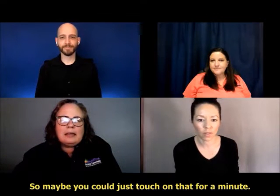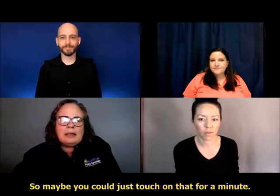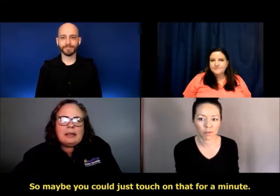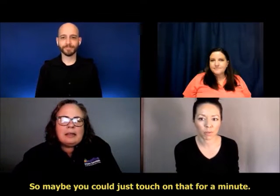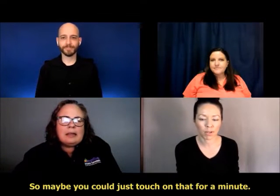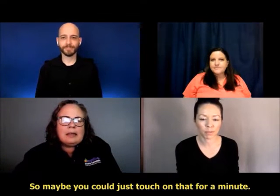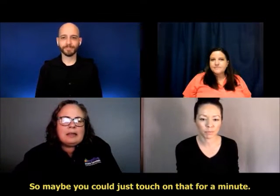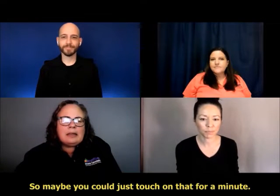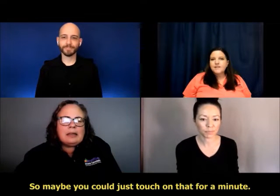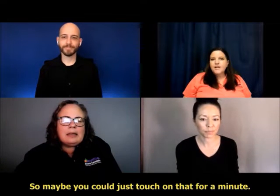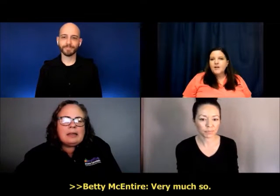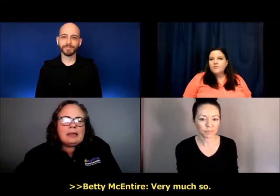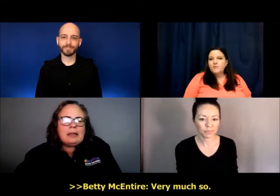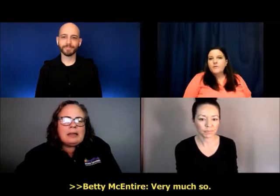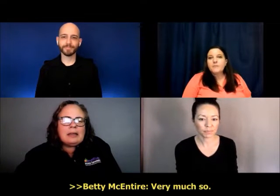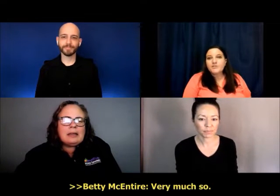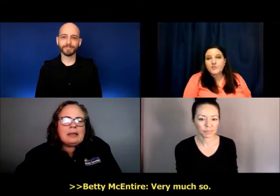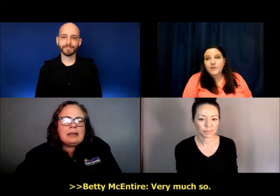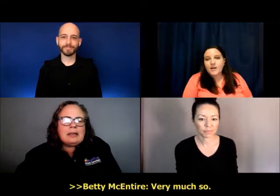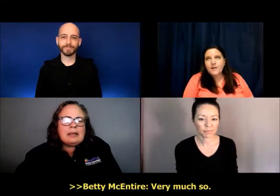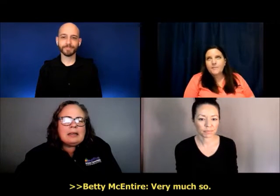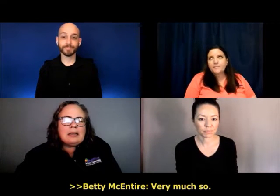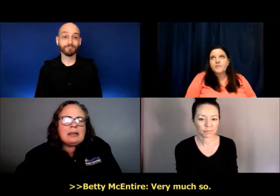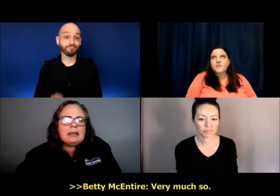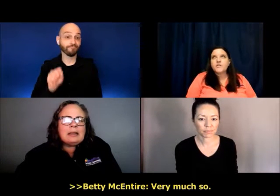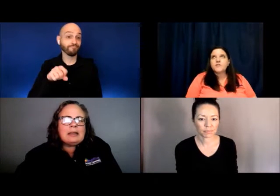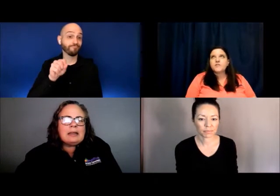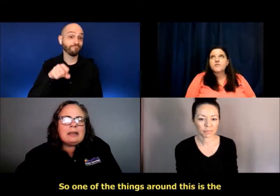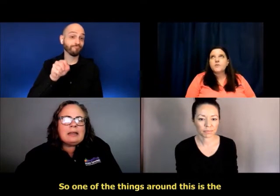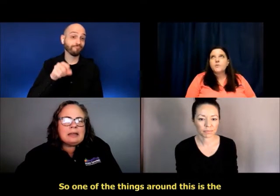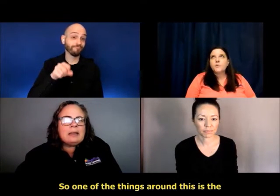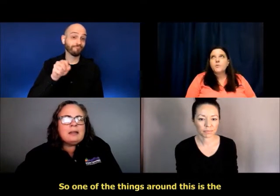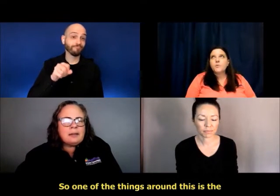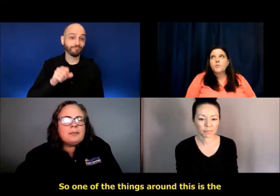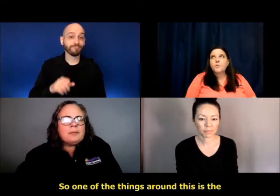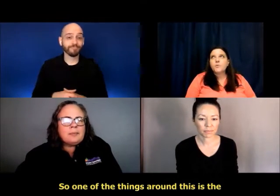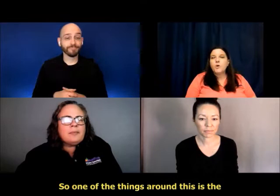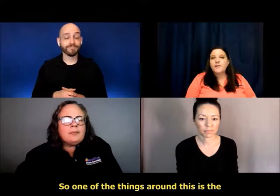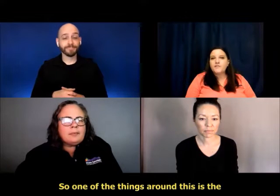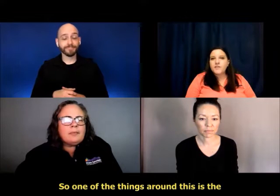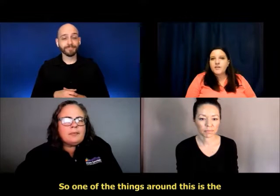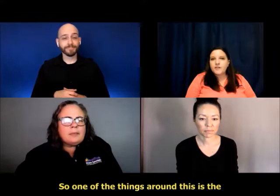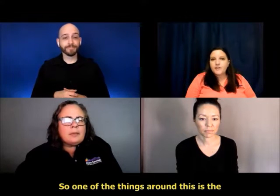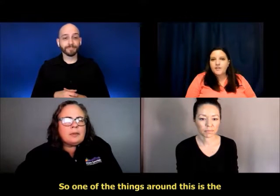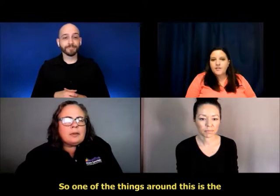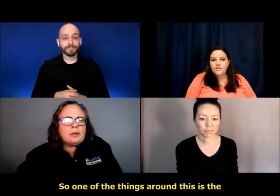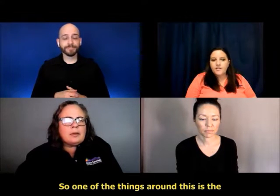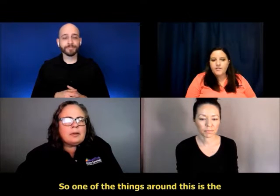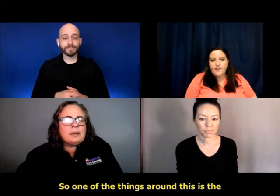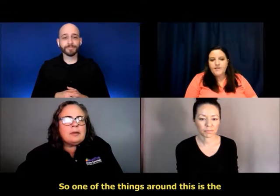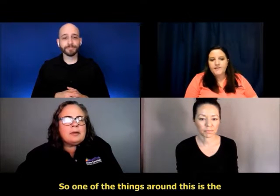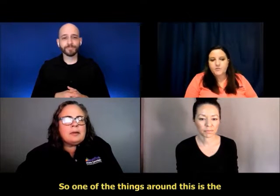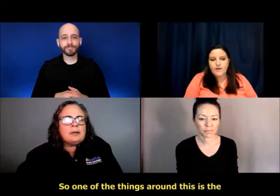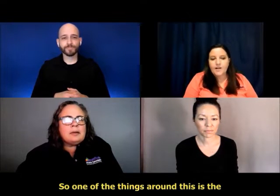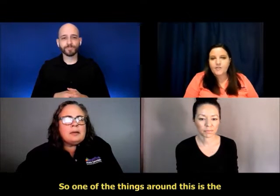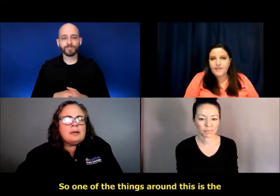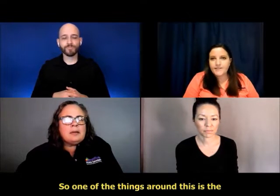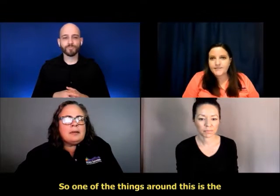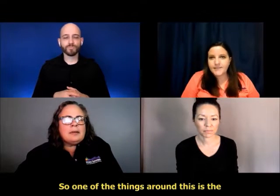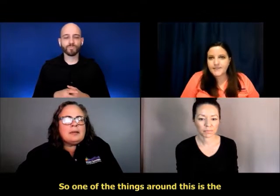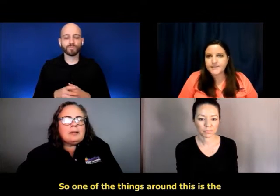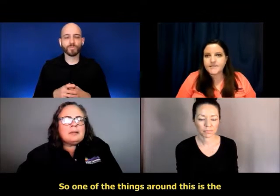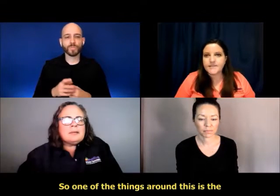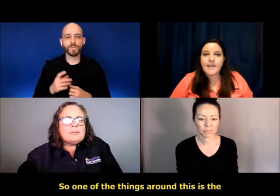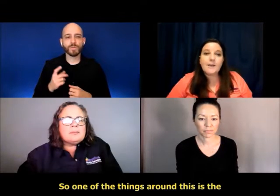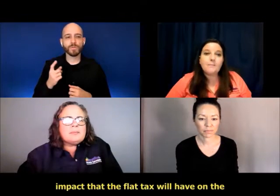just touch on that for a minute. Very much so. Um, so one of the things around